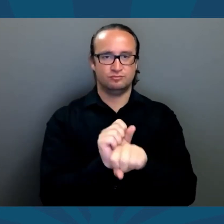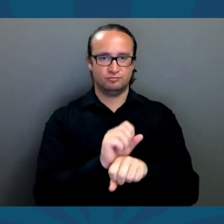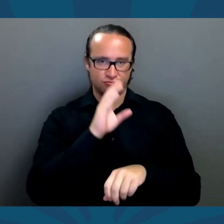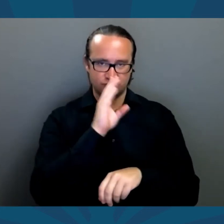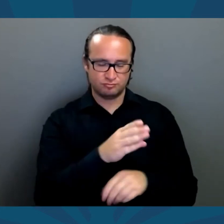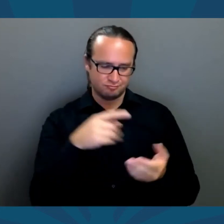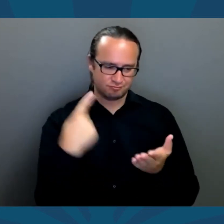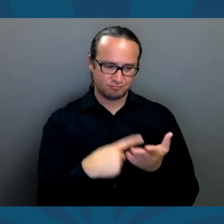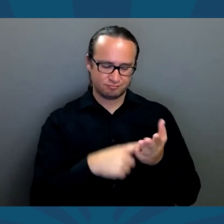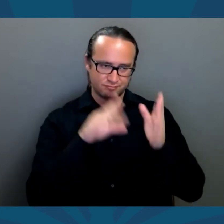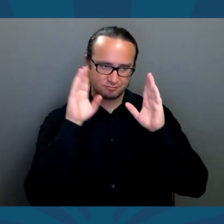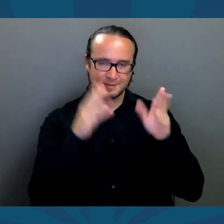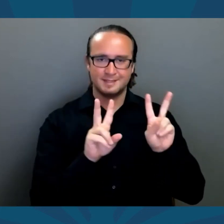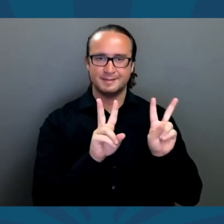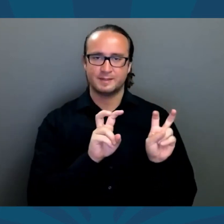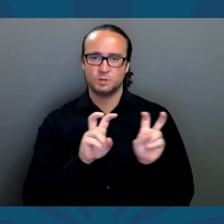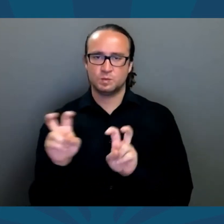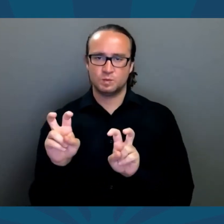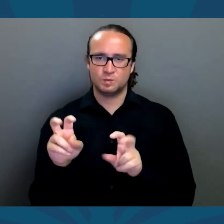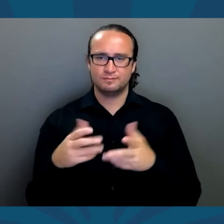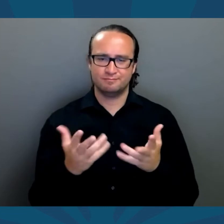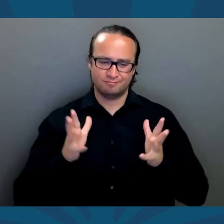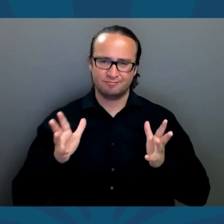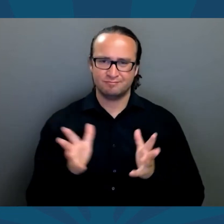I went straight to work on the issues that matter,